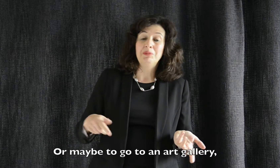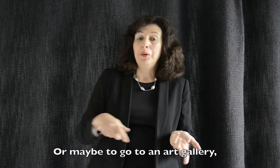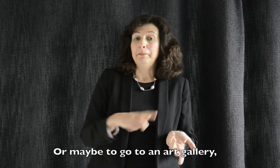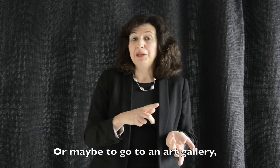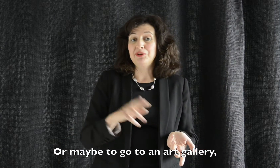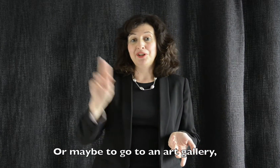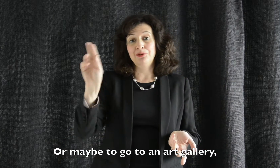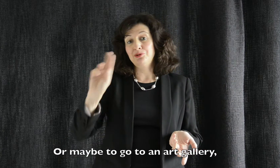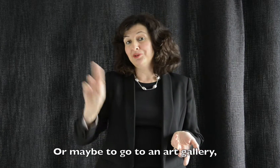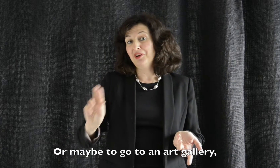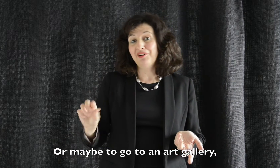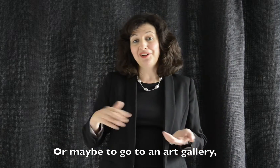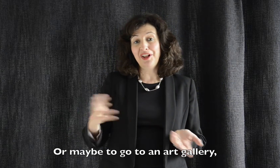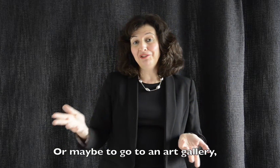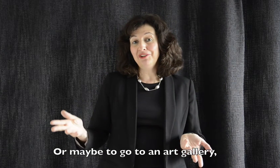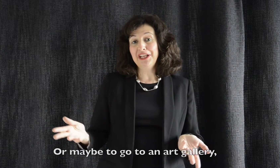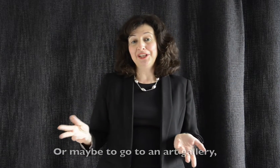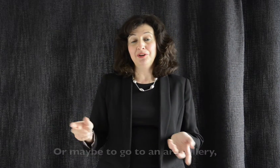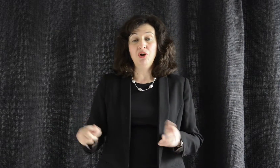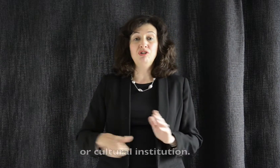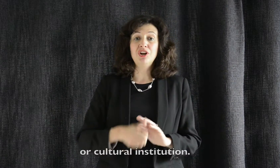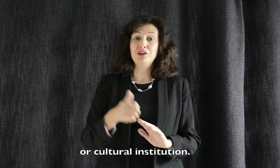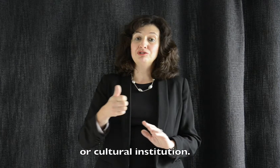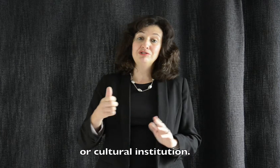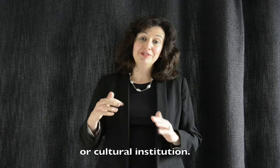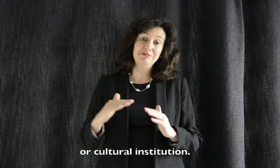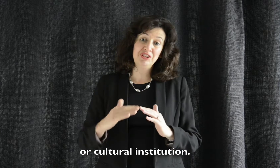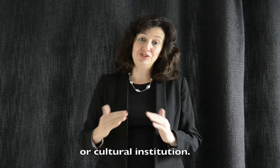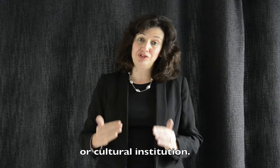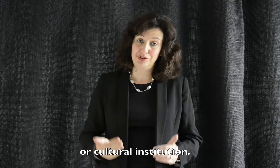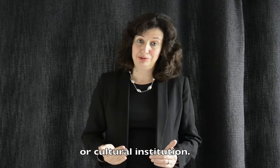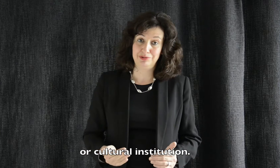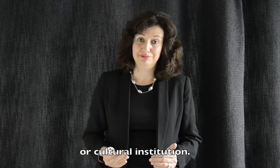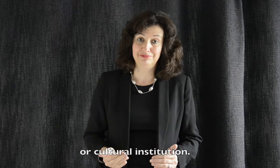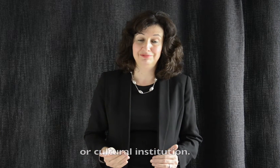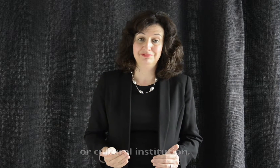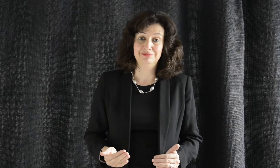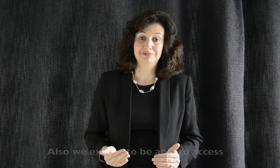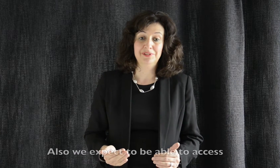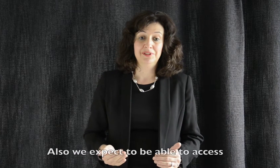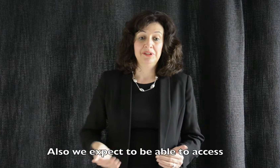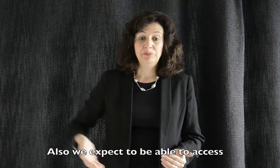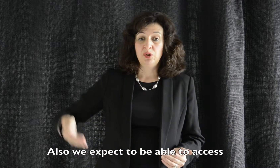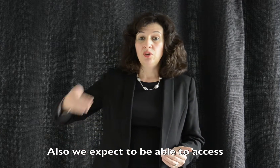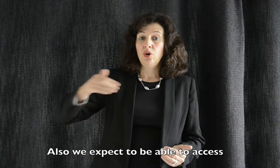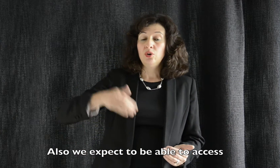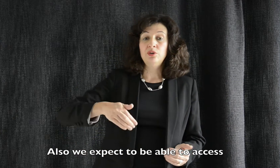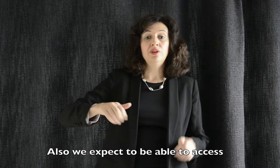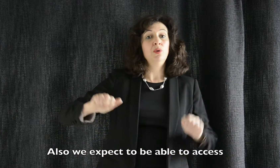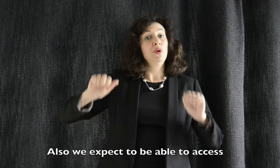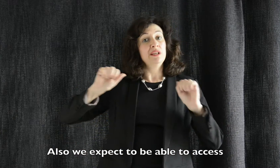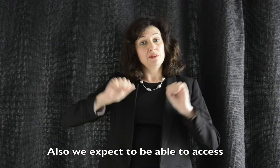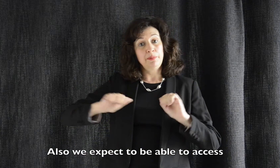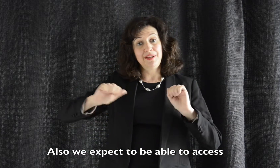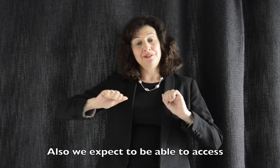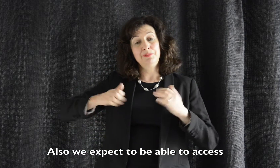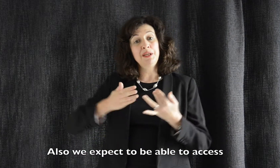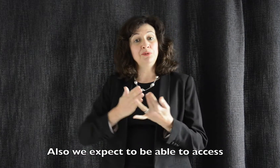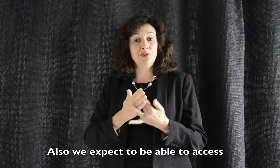maybe to go to an art gallery or cultural institution. Also, we expect to be able to